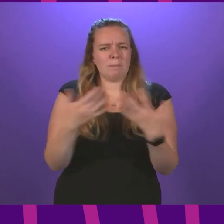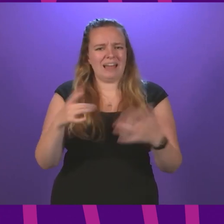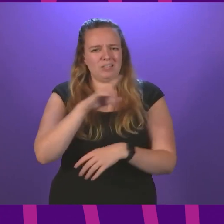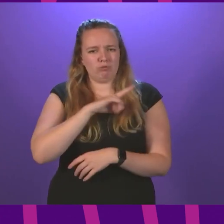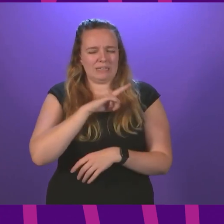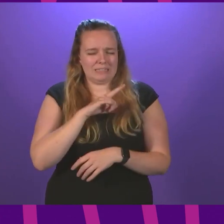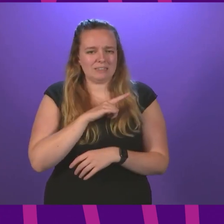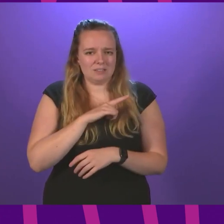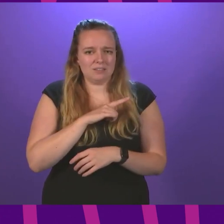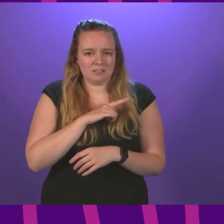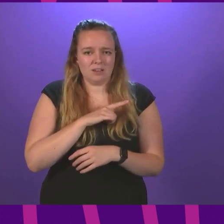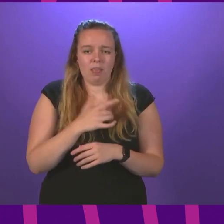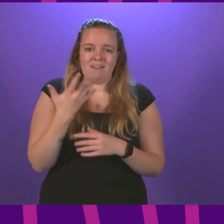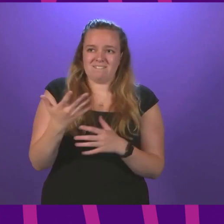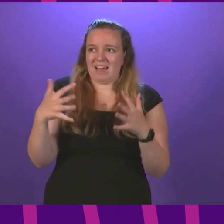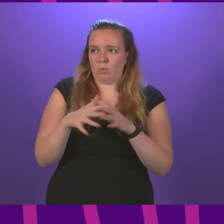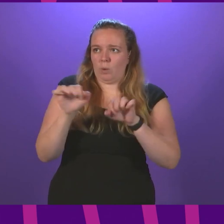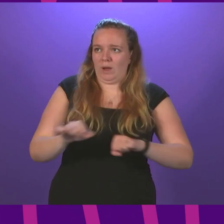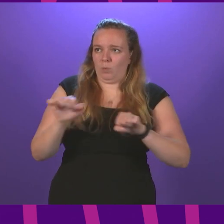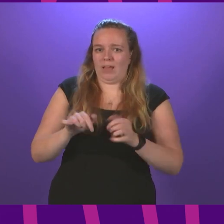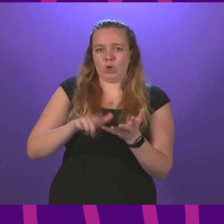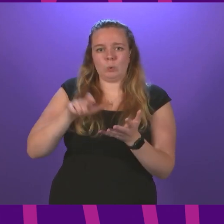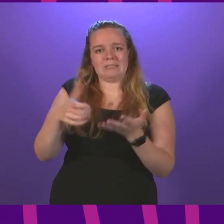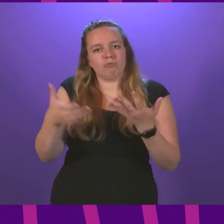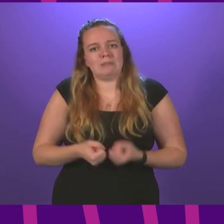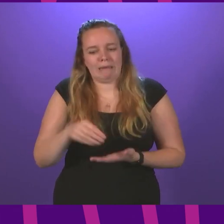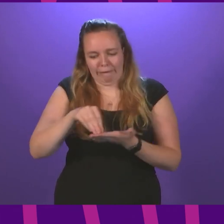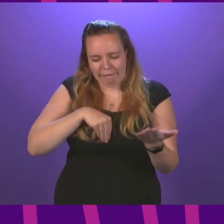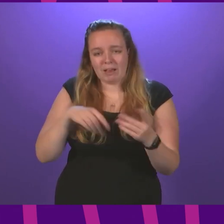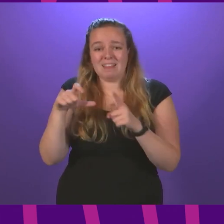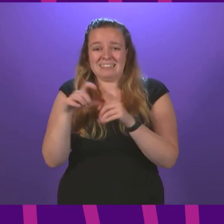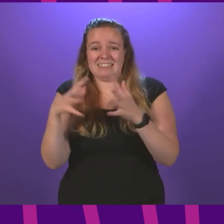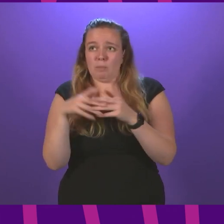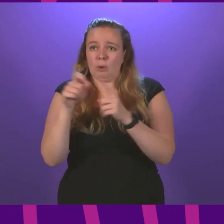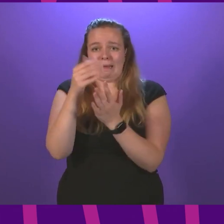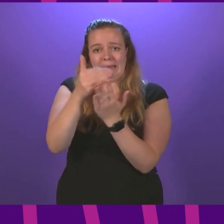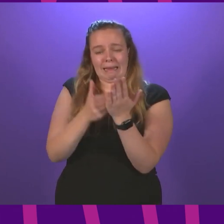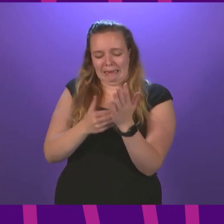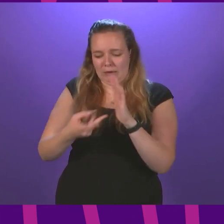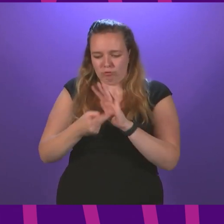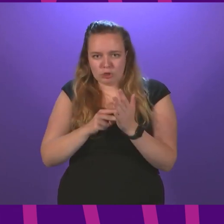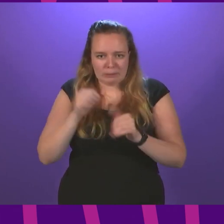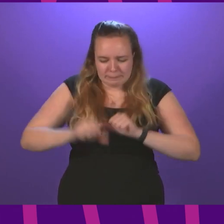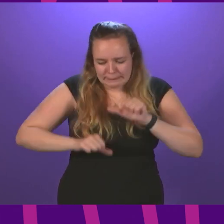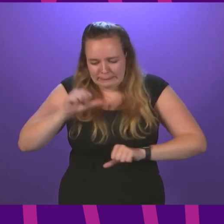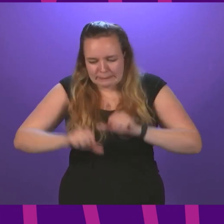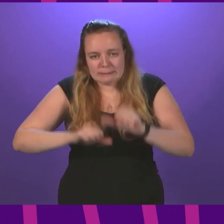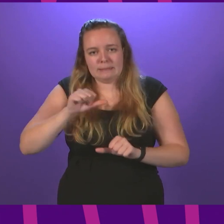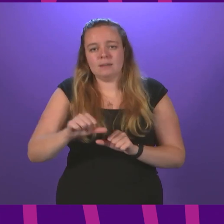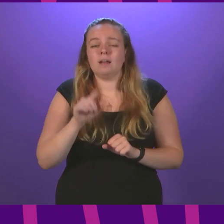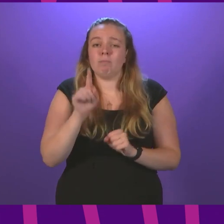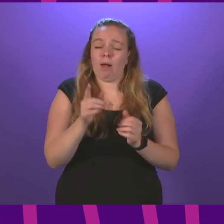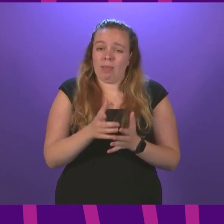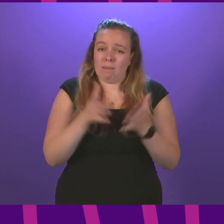that. Not least of all, the five-week wait to receive universal credit and the EWP sanctions regime. However, perhaps the